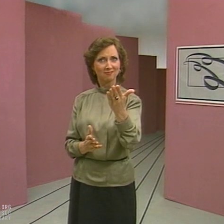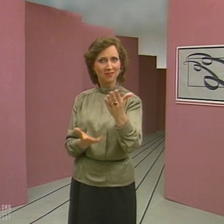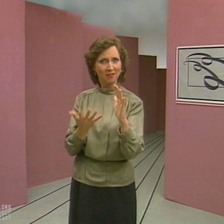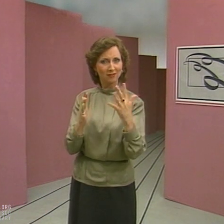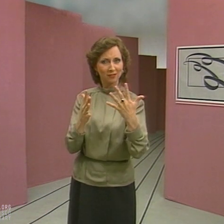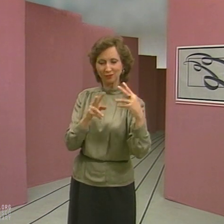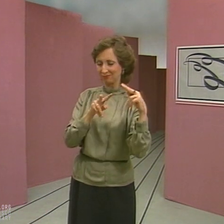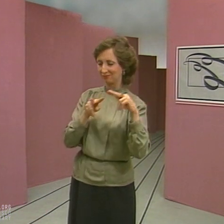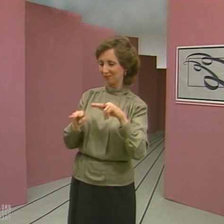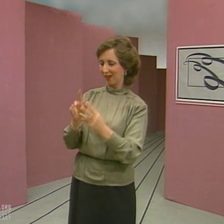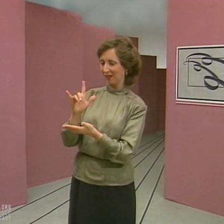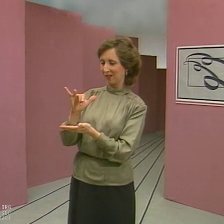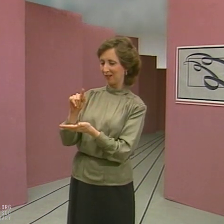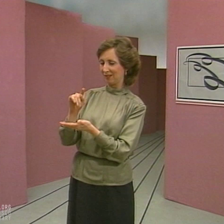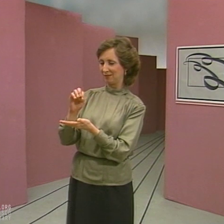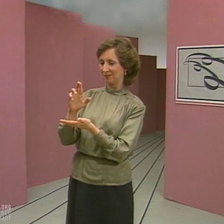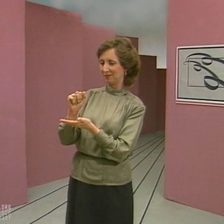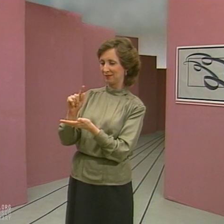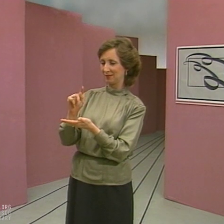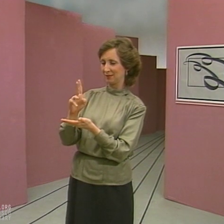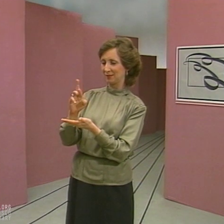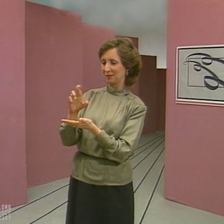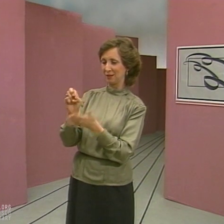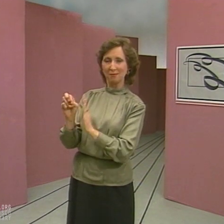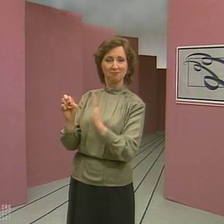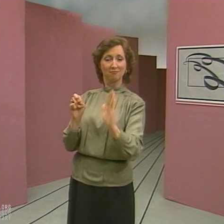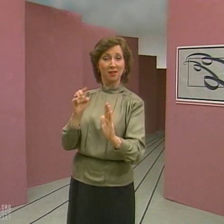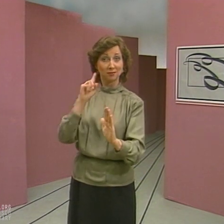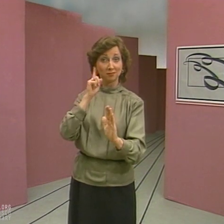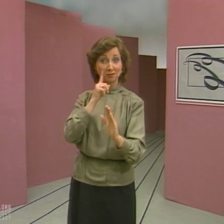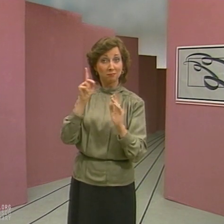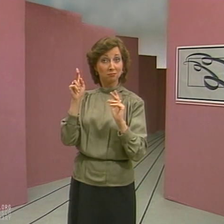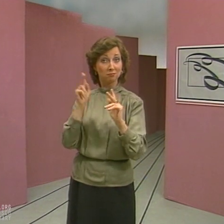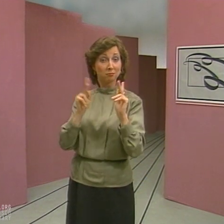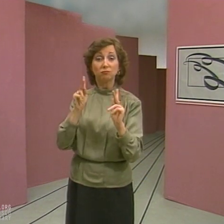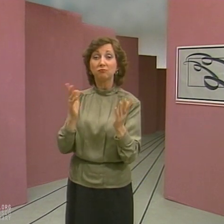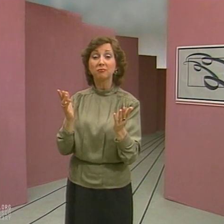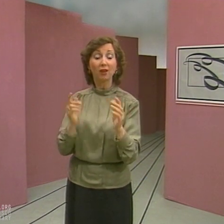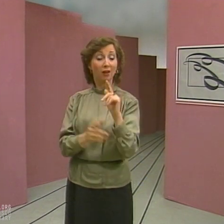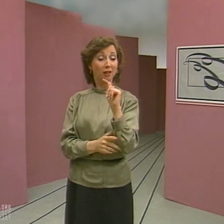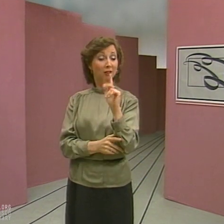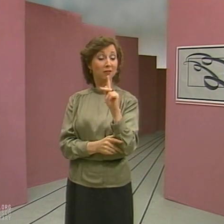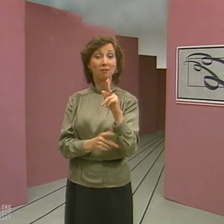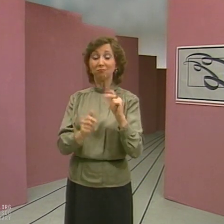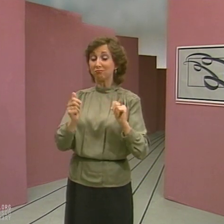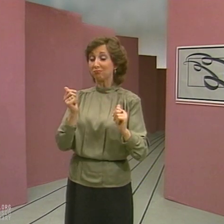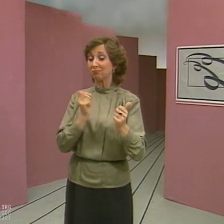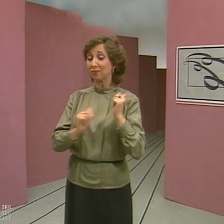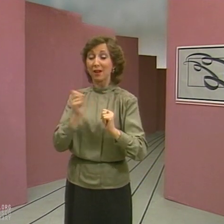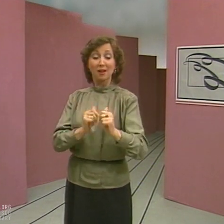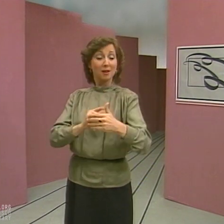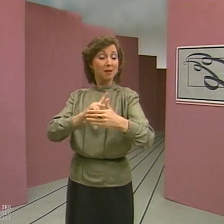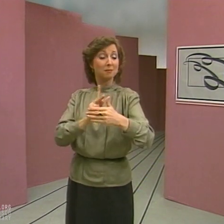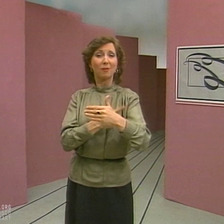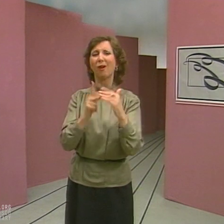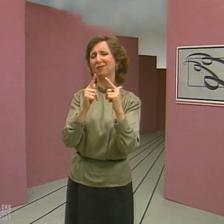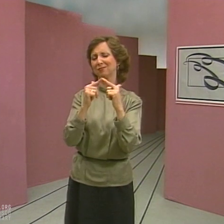In this program, we have introduced you to deaf literature through its plays, poetry, and